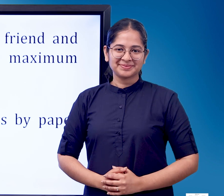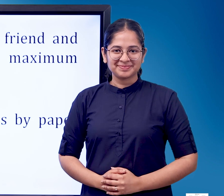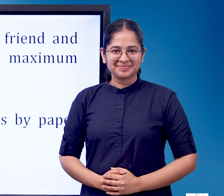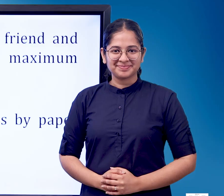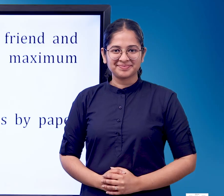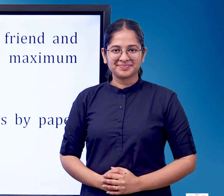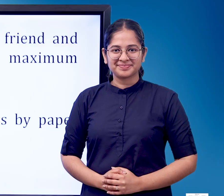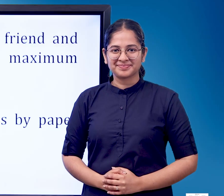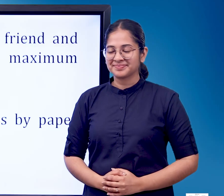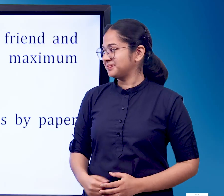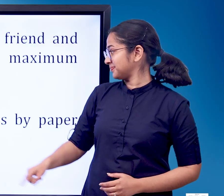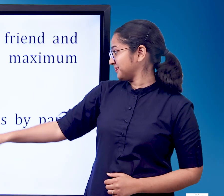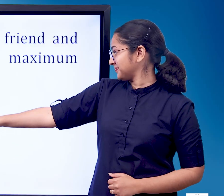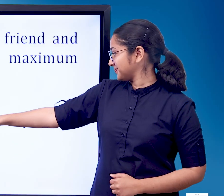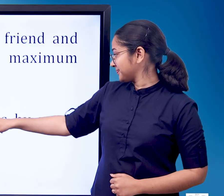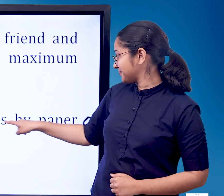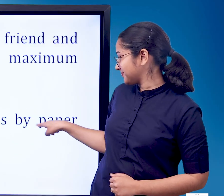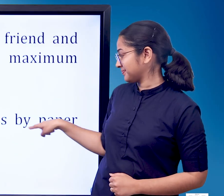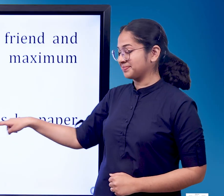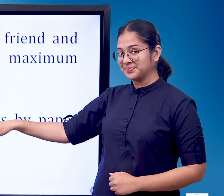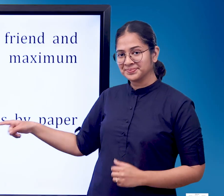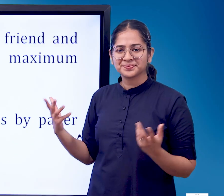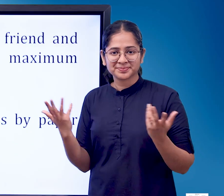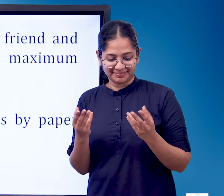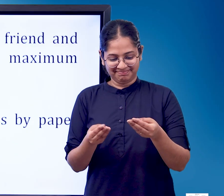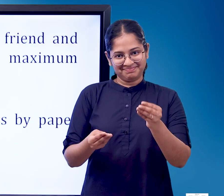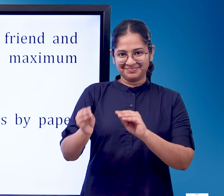B. Try to make curved lines by paper folding